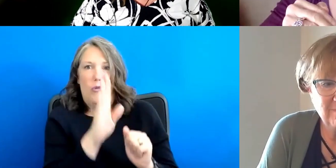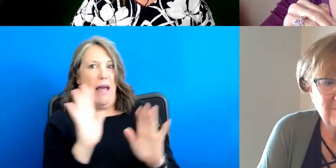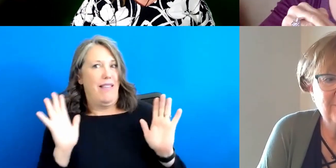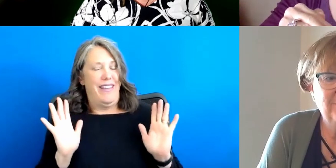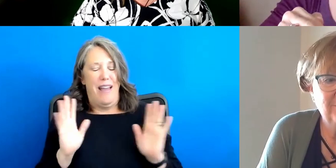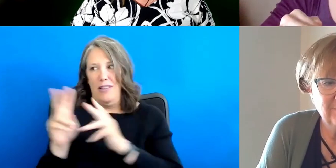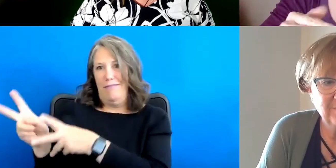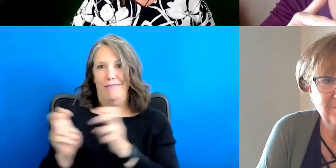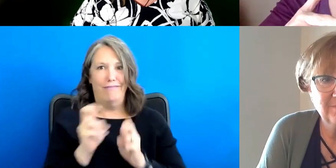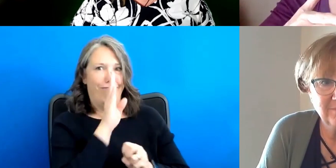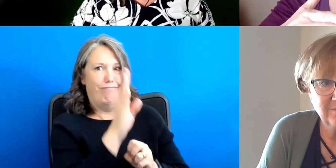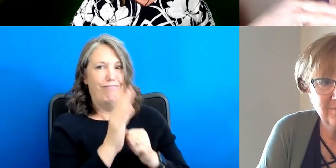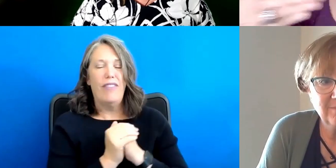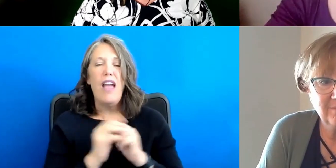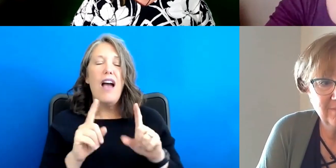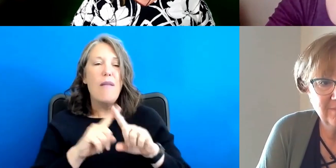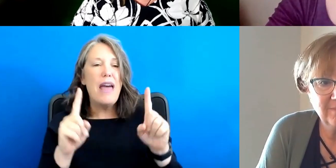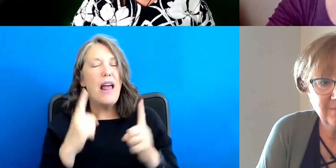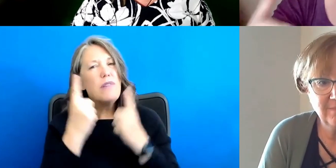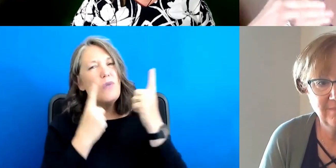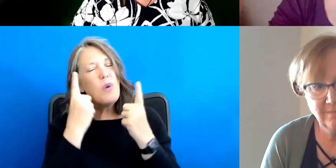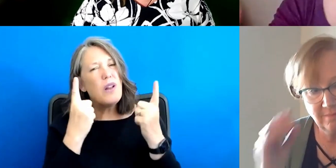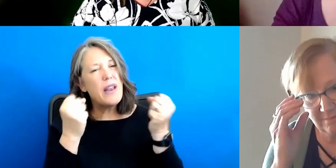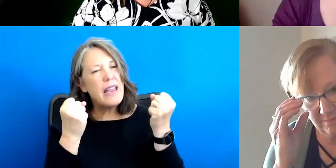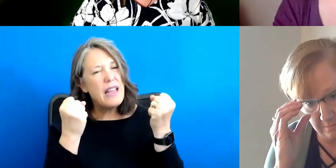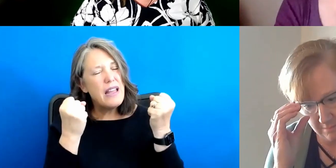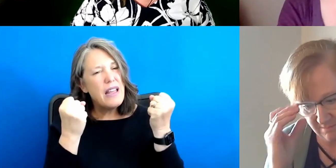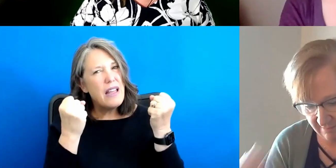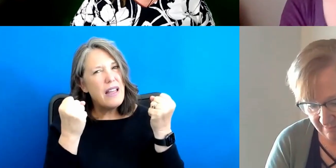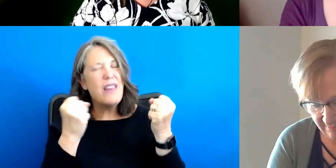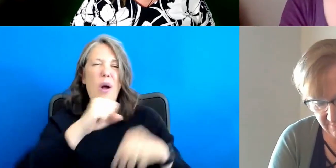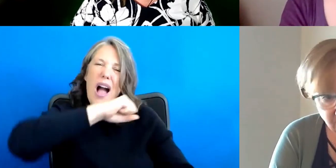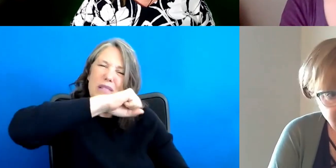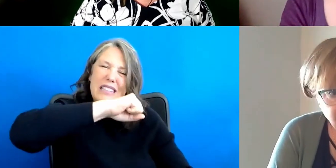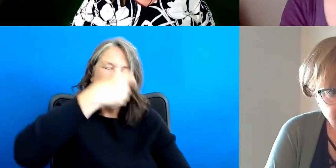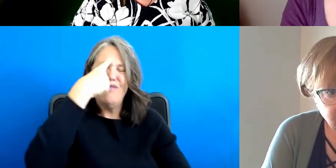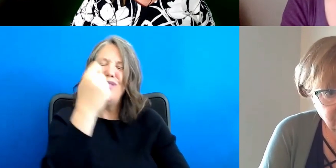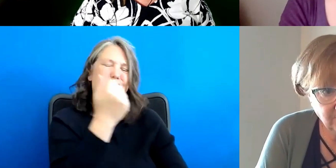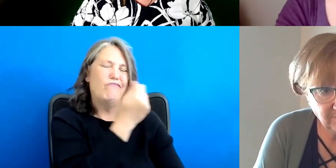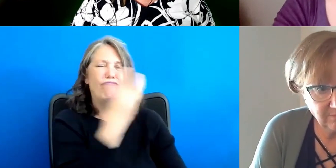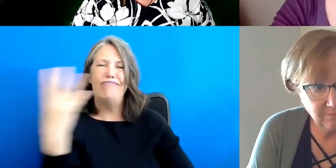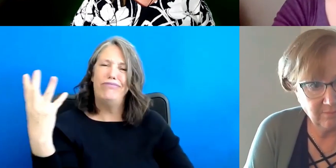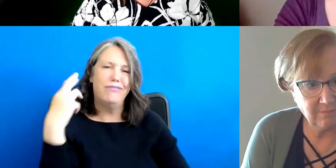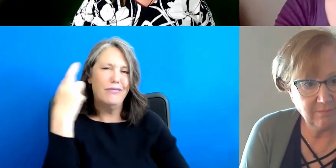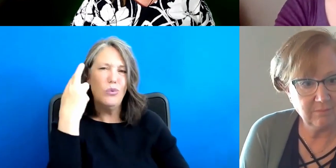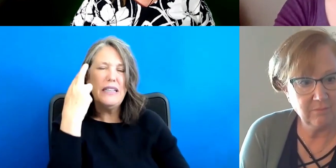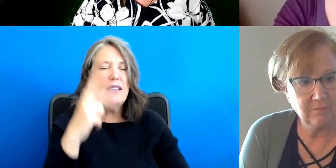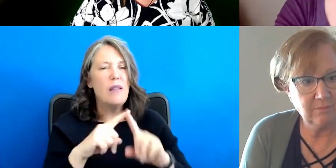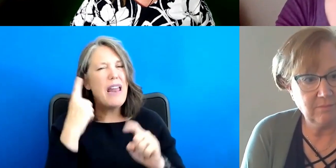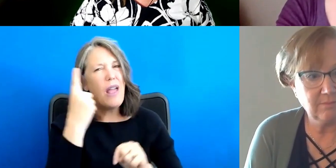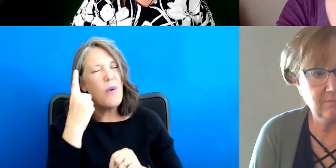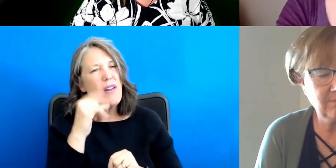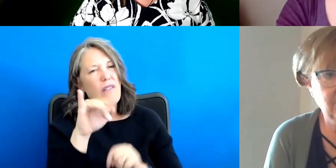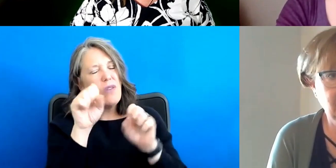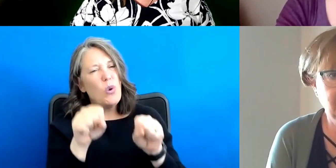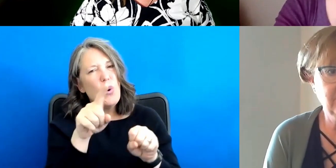if, if we're thinking about many people maybe are in opposition for many various reasons, but I wonder if you'll speak to this